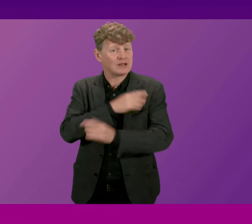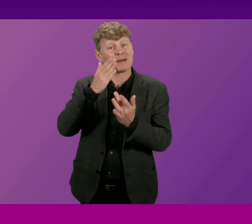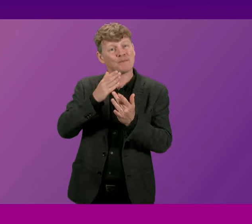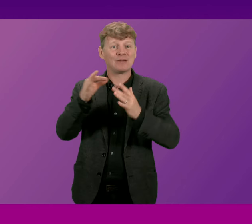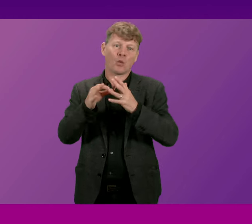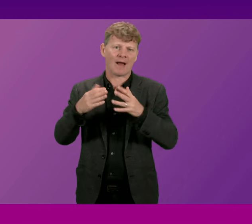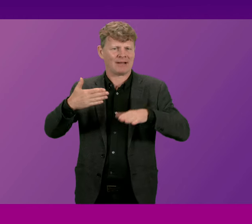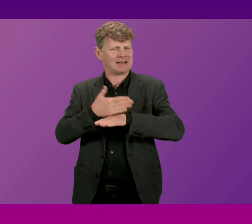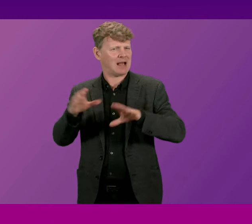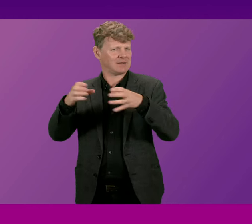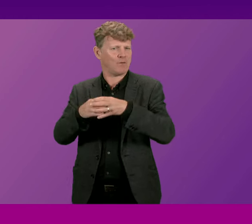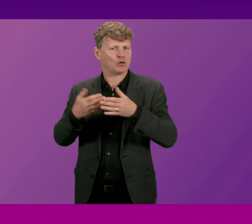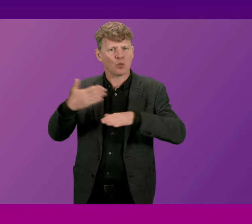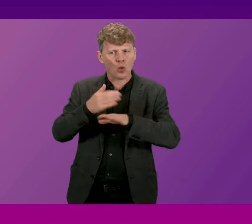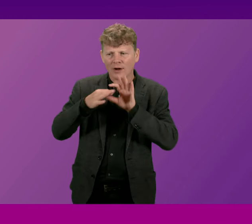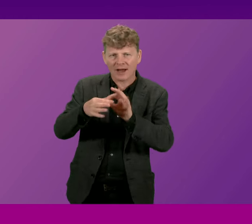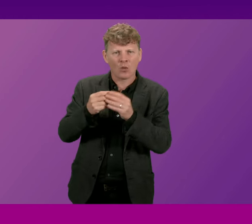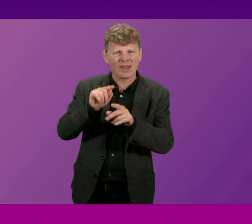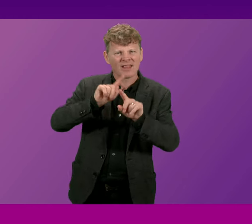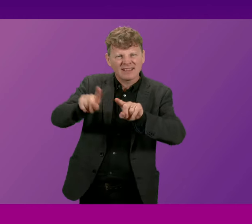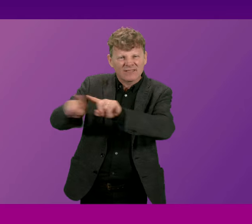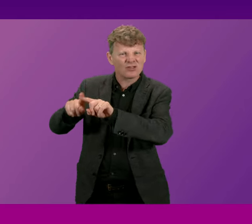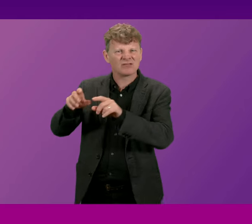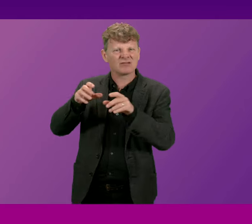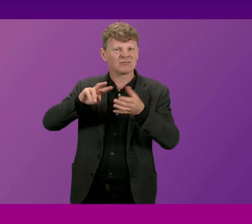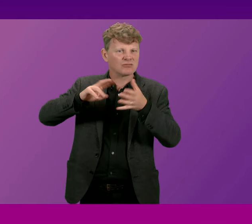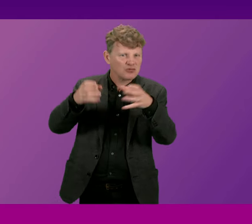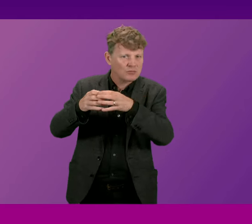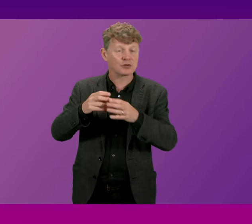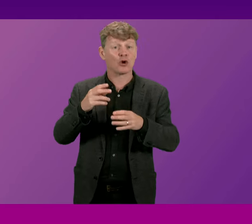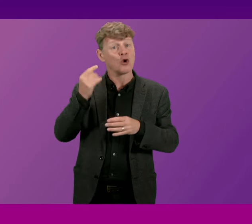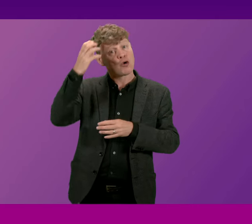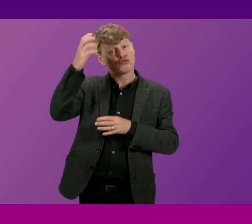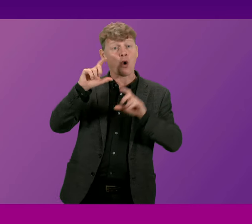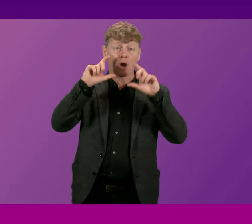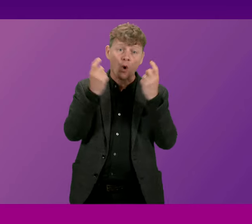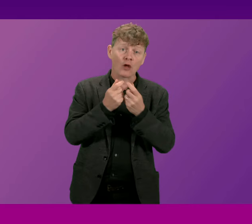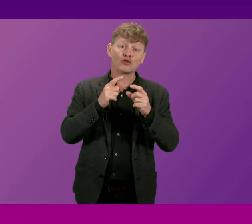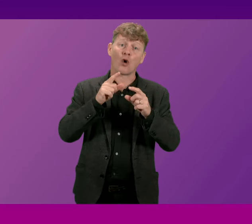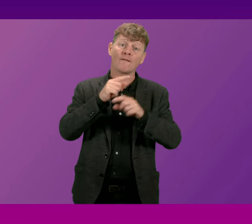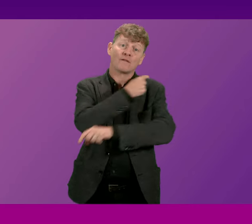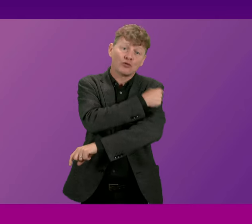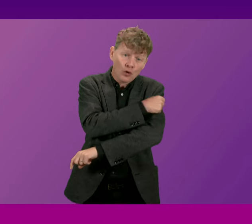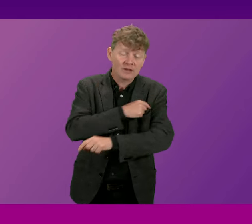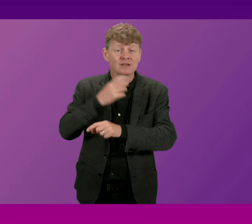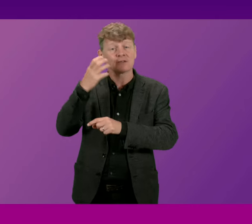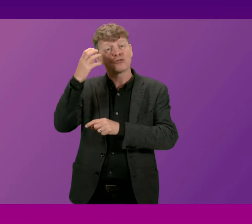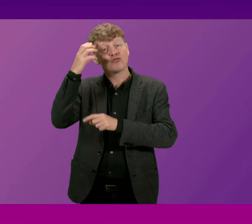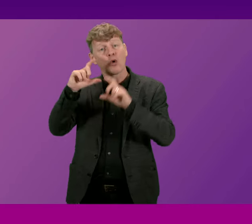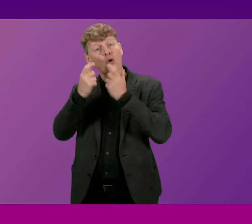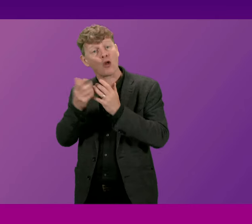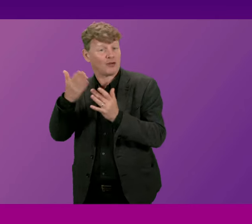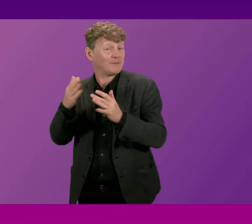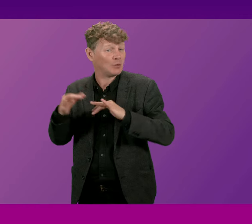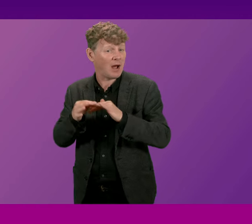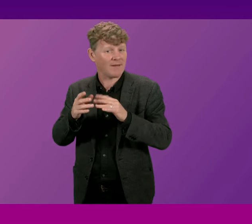collaboratively with stakeholders including the Royal College of Nursing and the Royal College of Midwives to develop the actions that will help